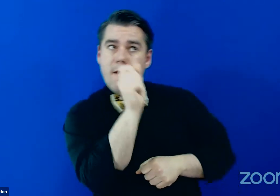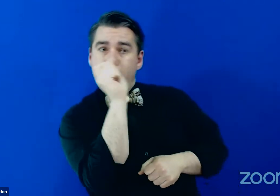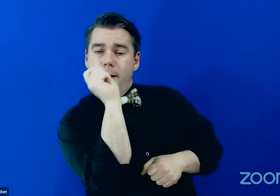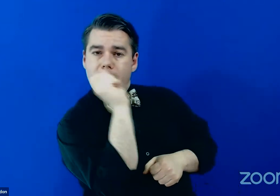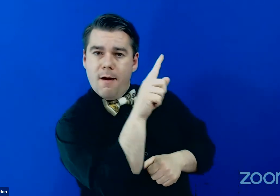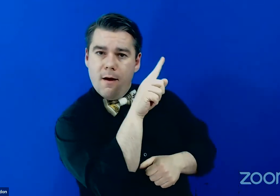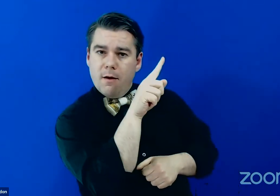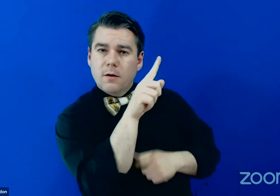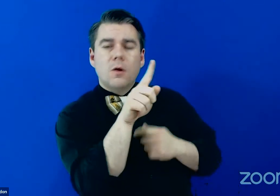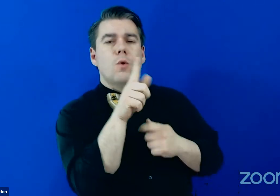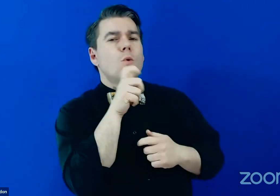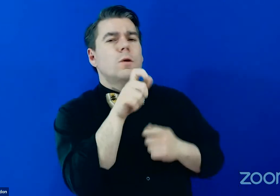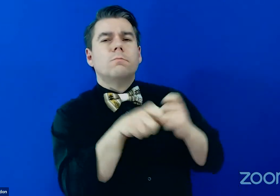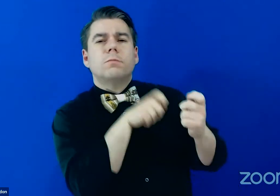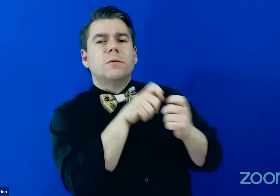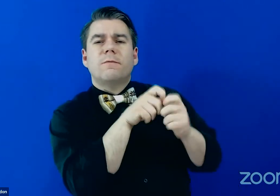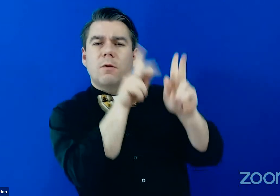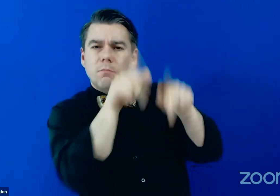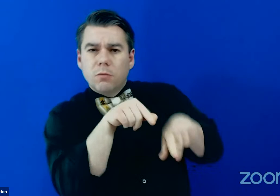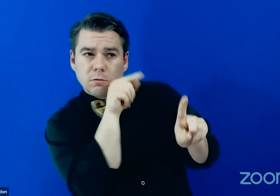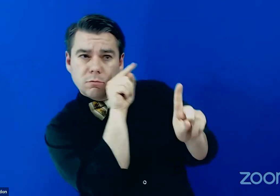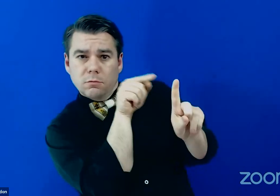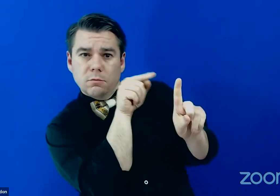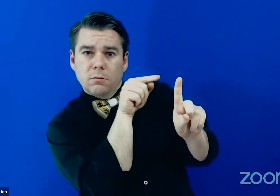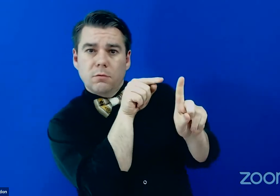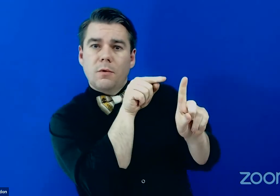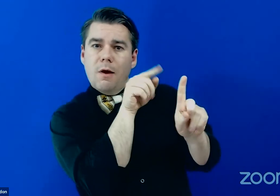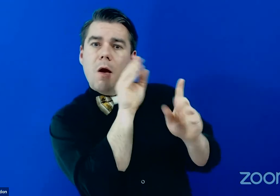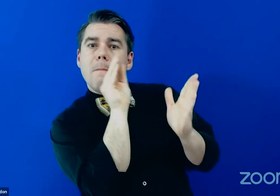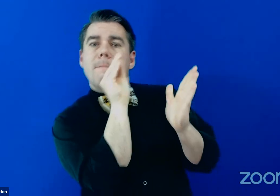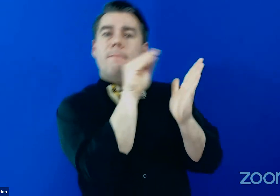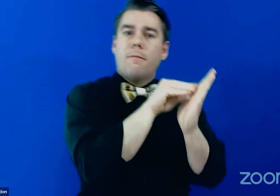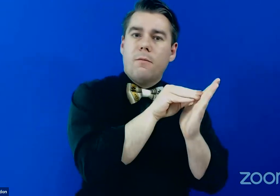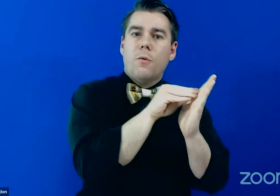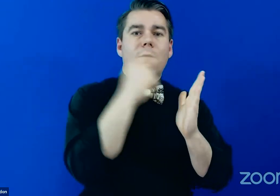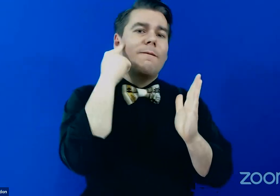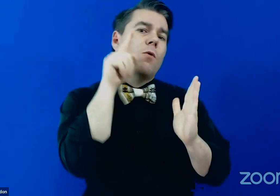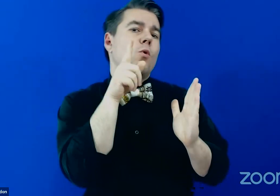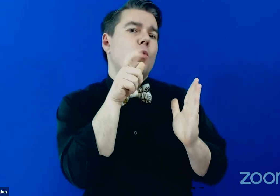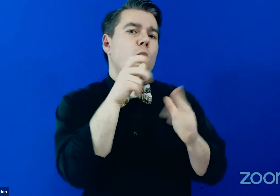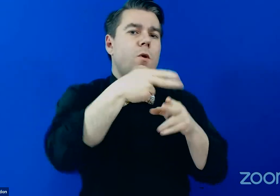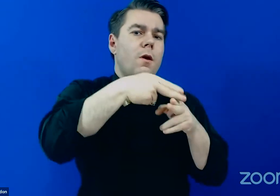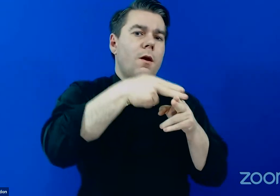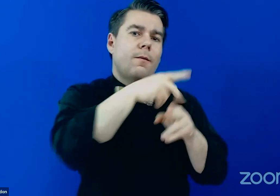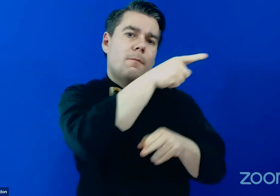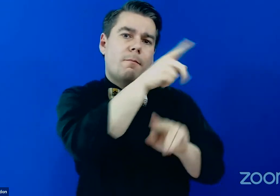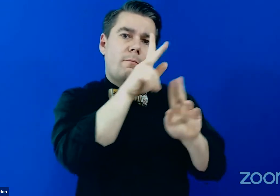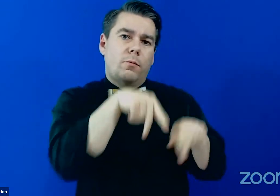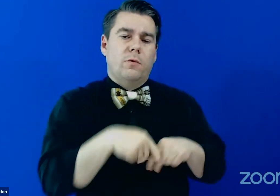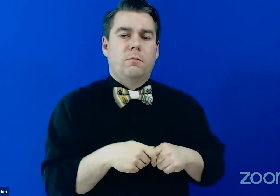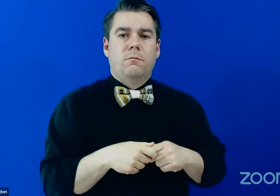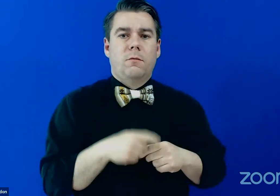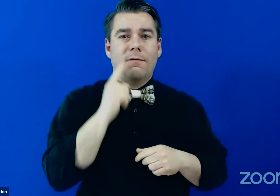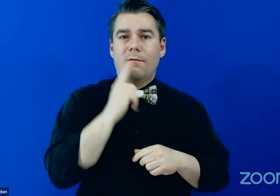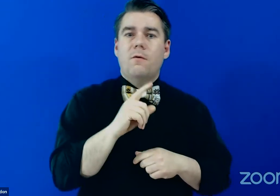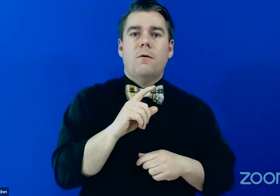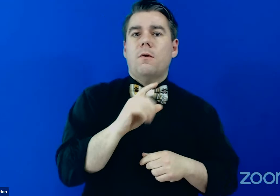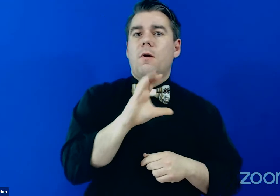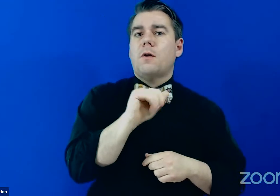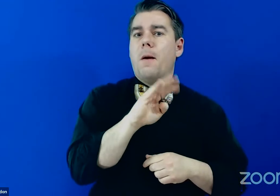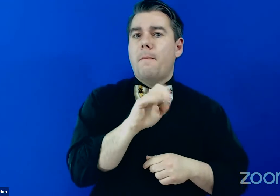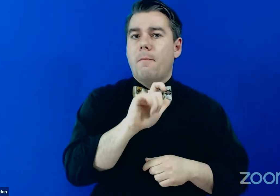specific provider that you please note that in your question, um, whether it's for the Campbell Center,